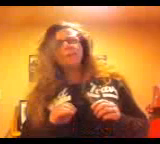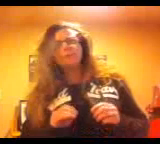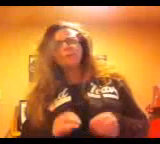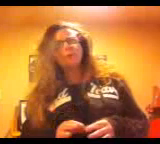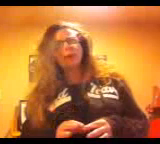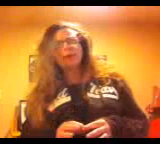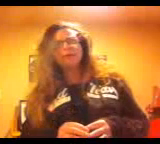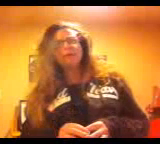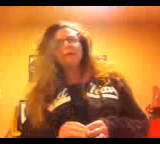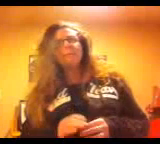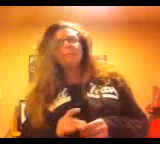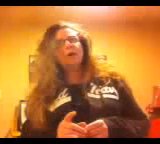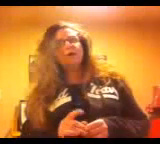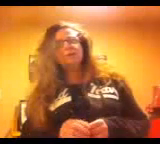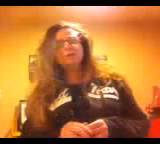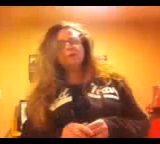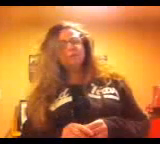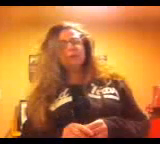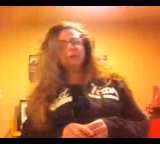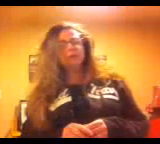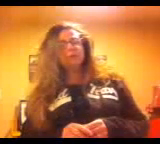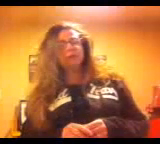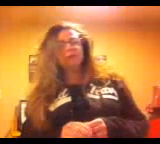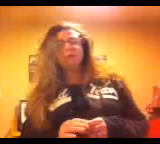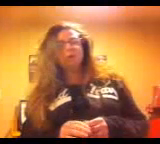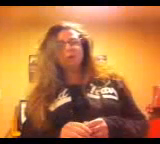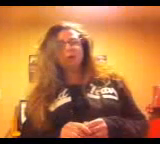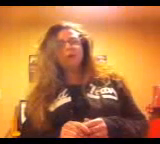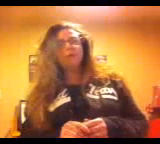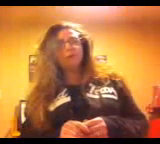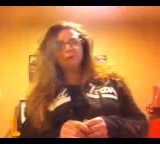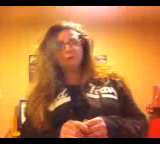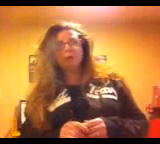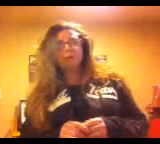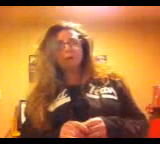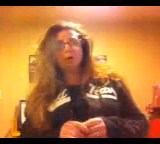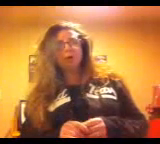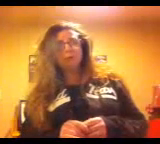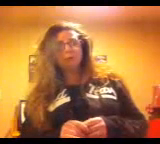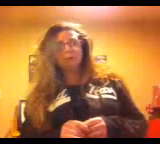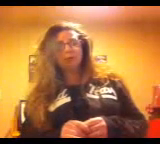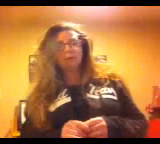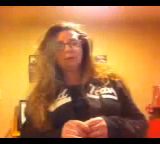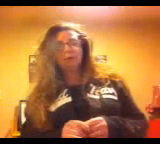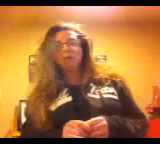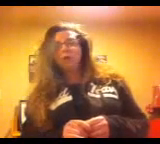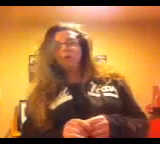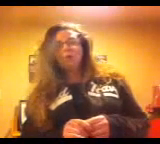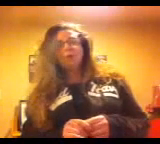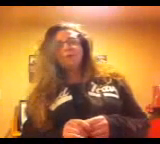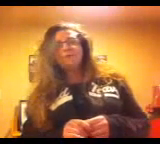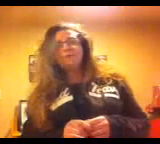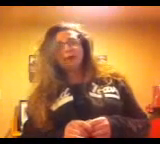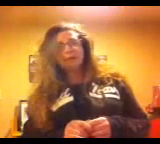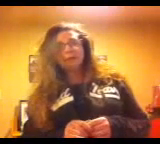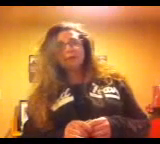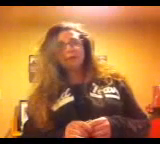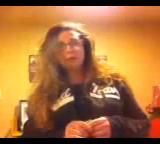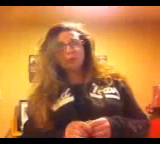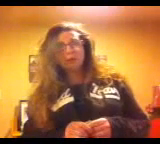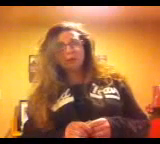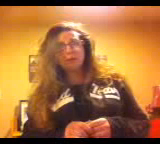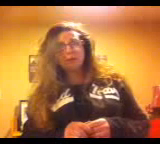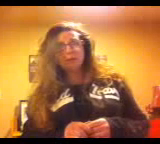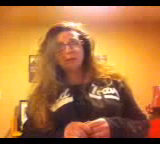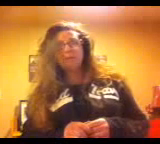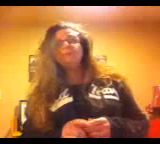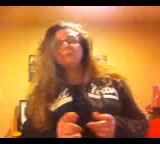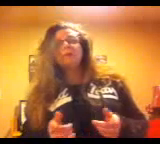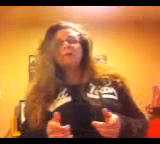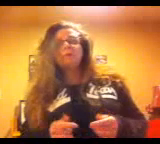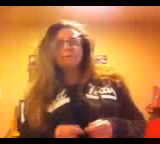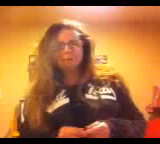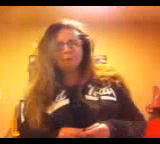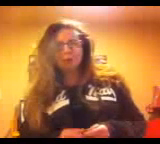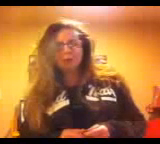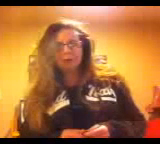branch of a much much bigger team called the freedom at home team we're the fastest growing team for good